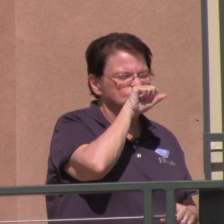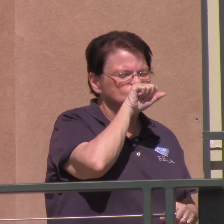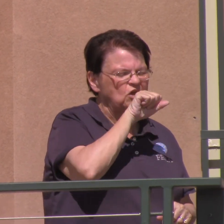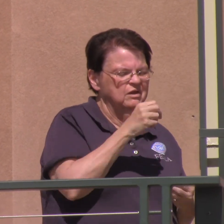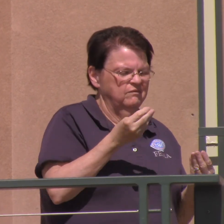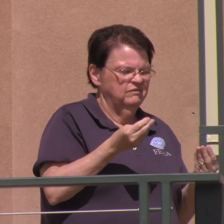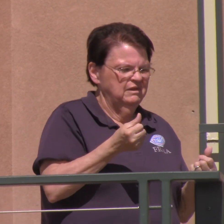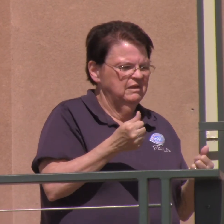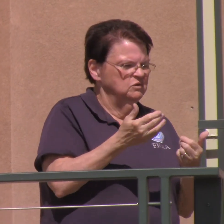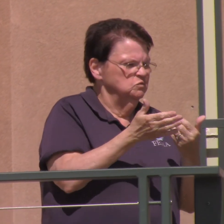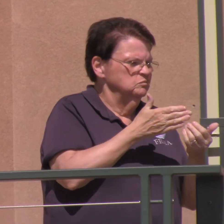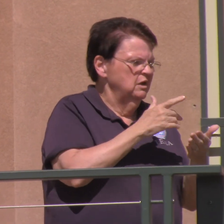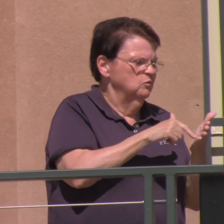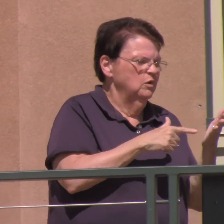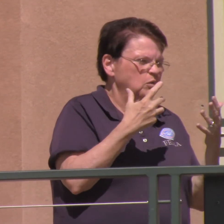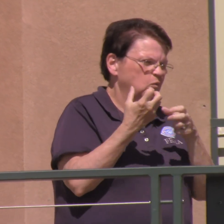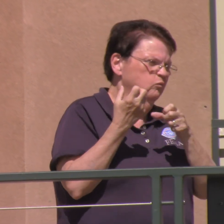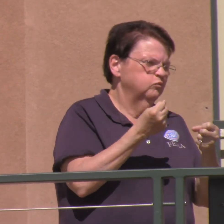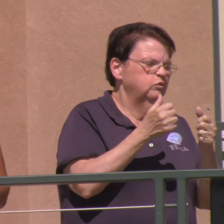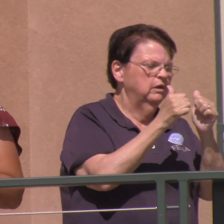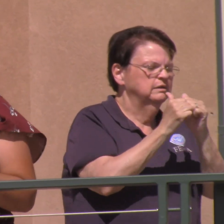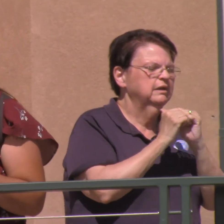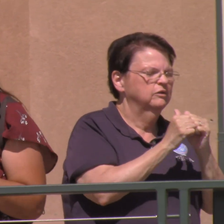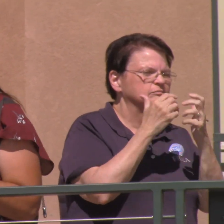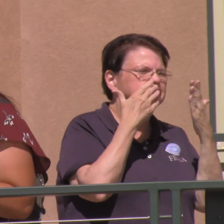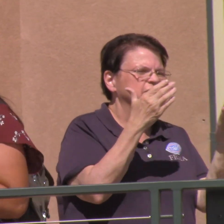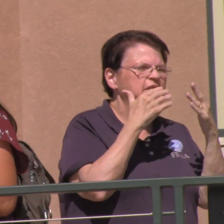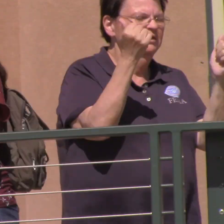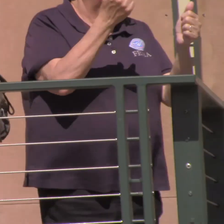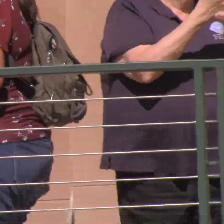what with her burn scars and we will heal together. Thank you, everybody.